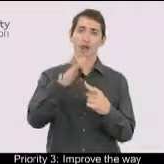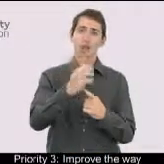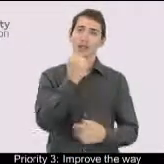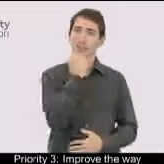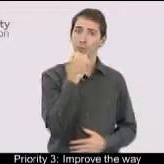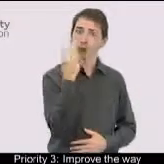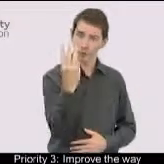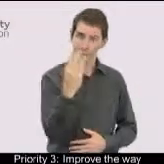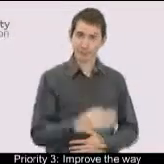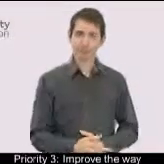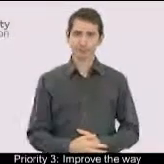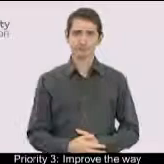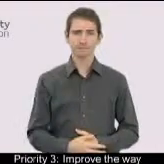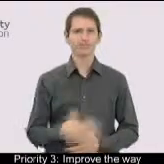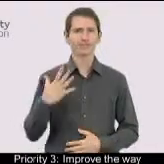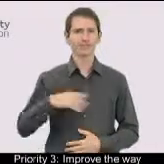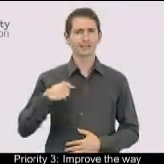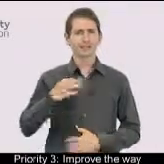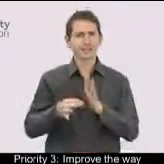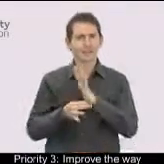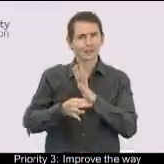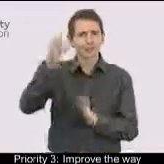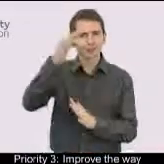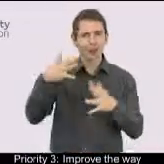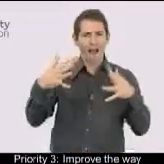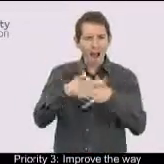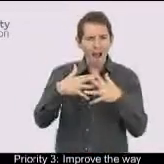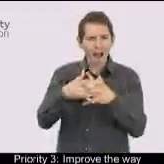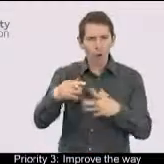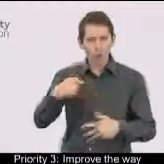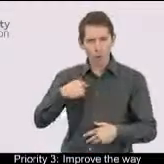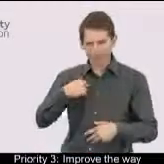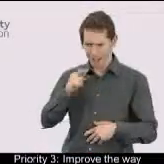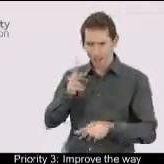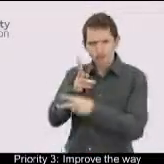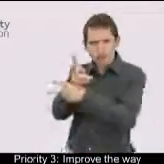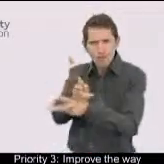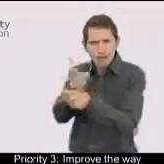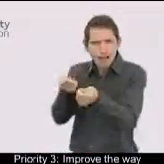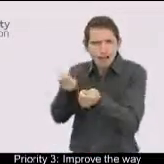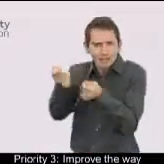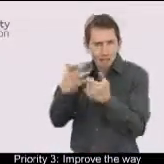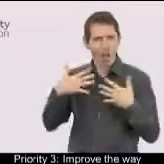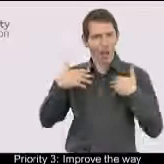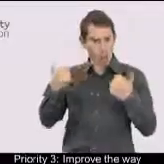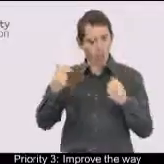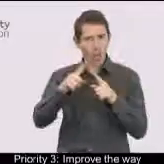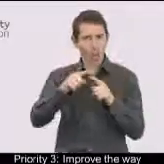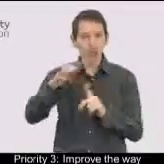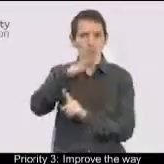Priority 3. Improve the way we regulate health and social care. Continue to improve